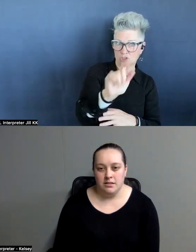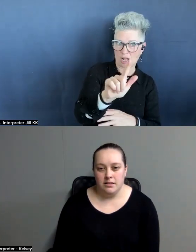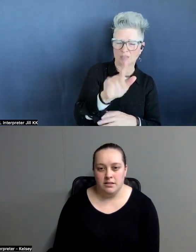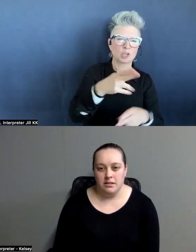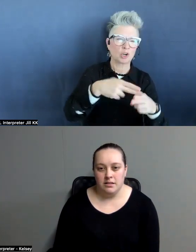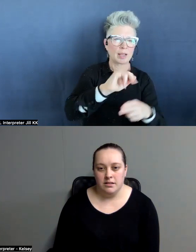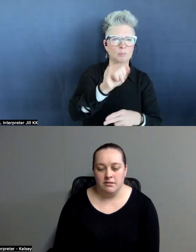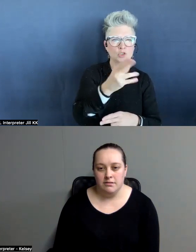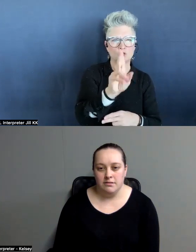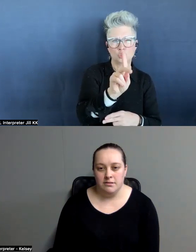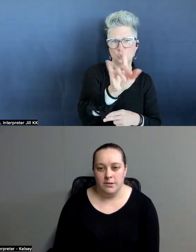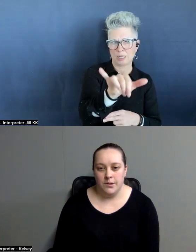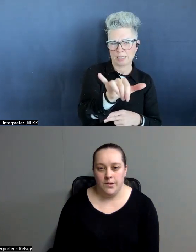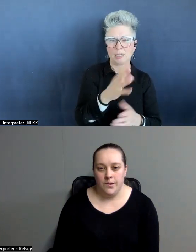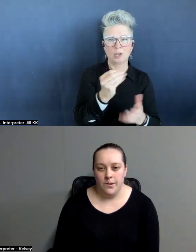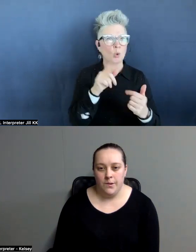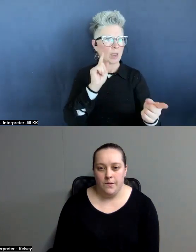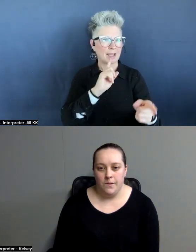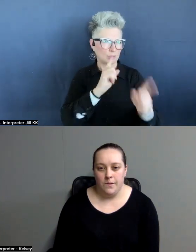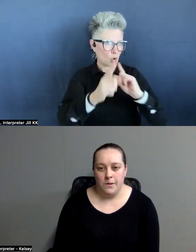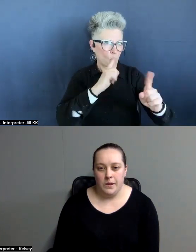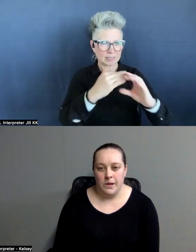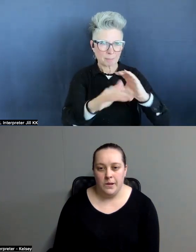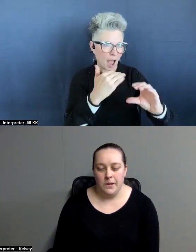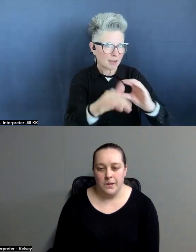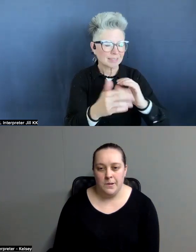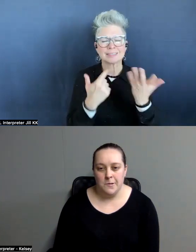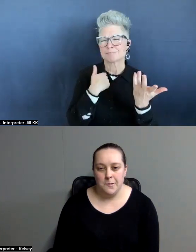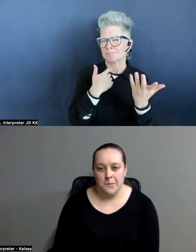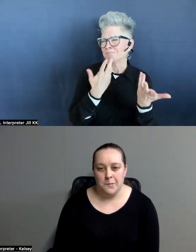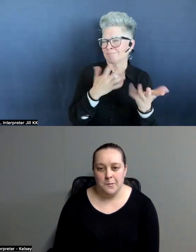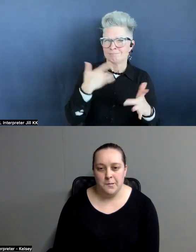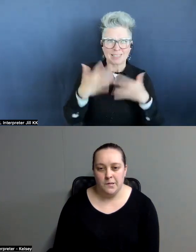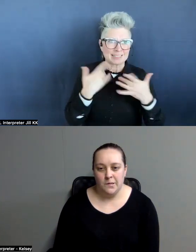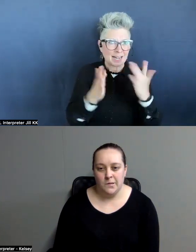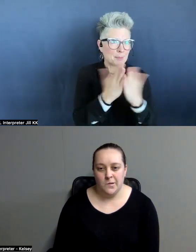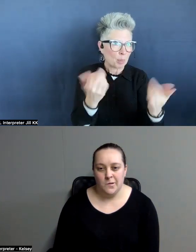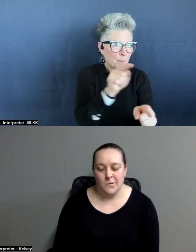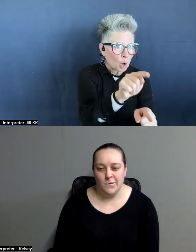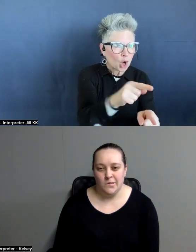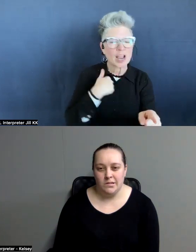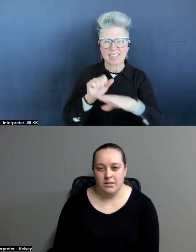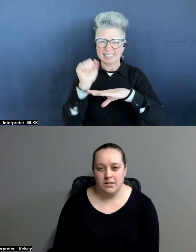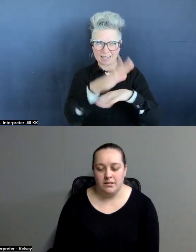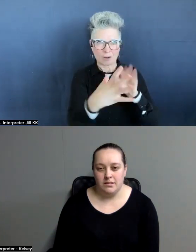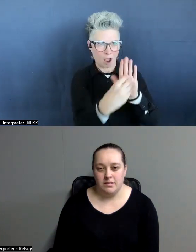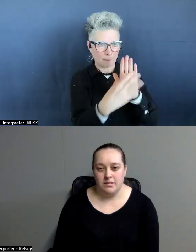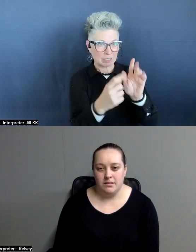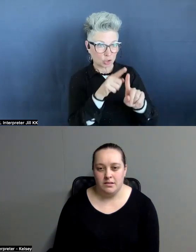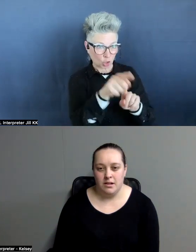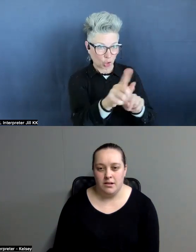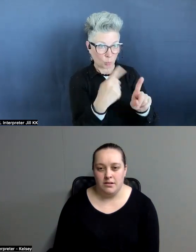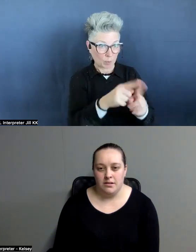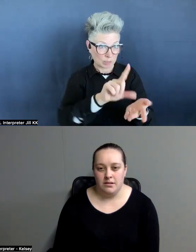and we had corresponded. And she was so excited about the book. And I sent her copies for her and her friends, you know, when it was coming out. But the